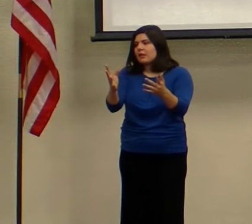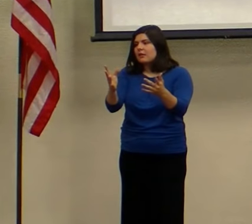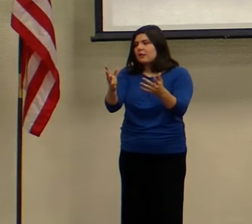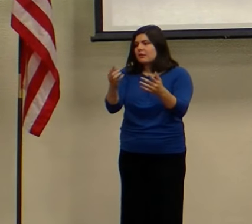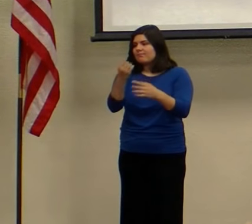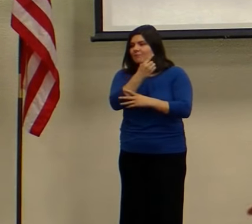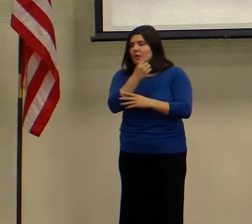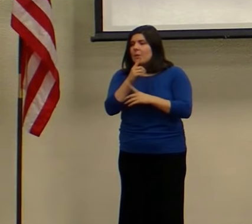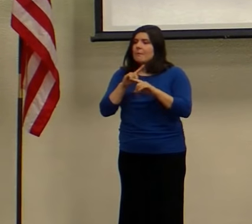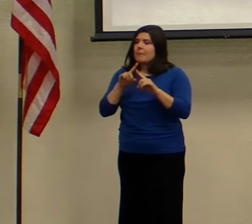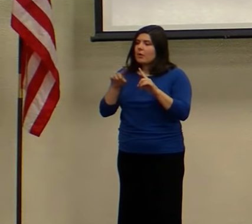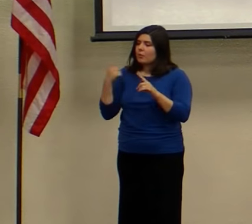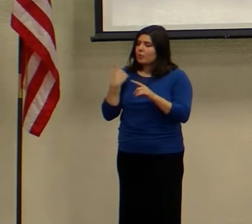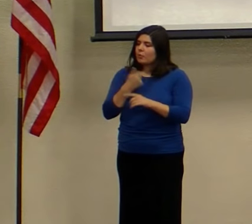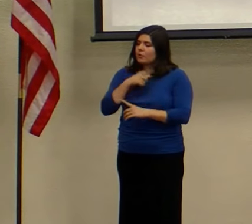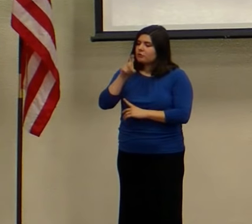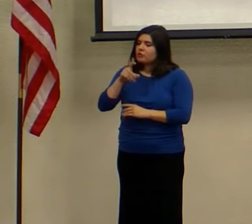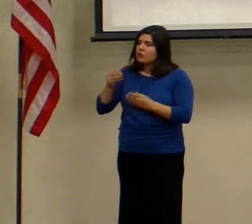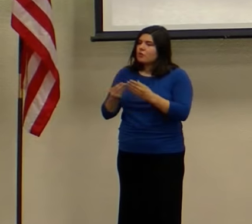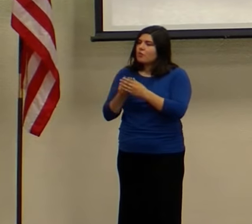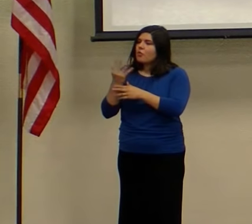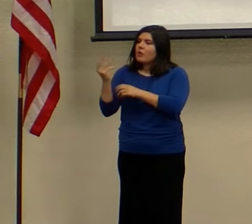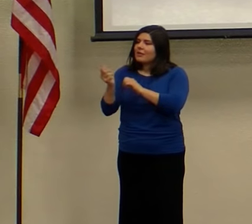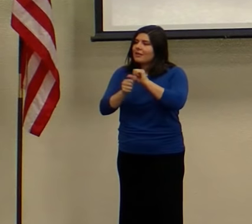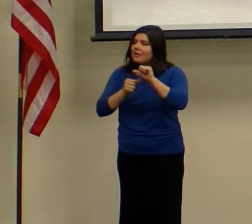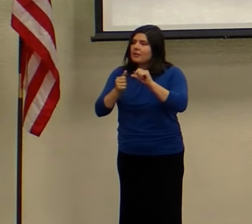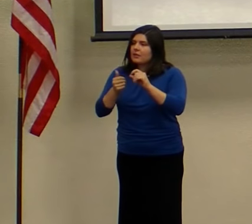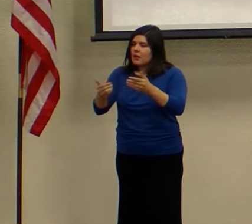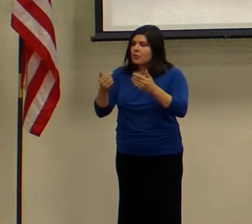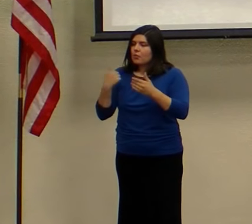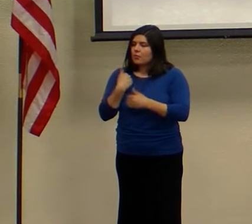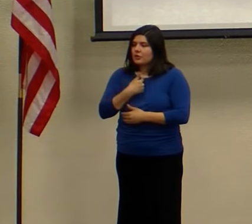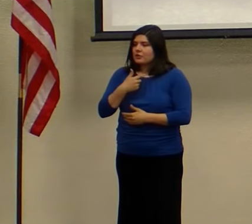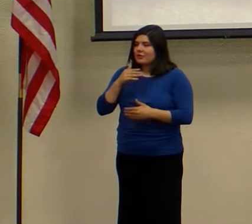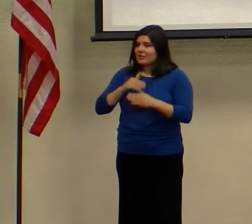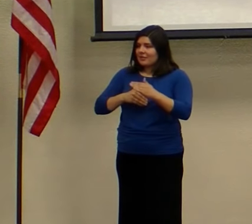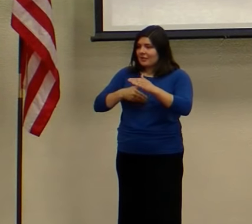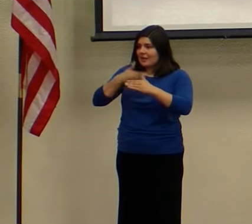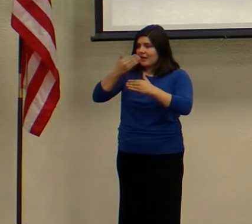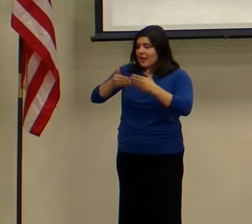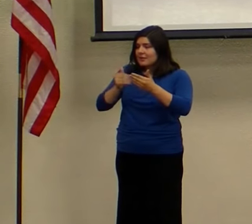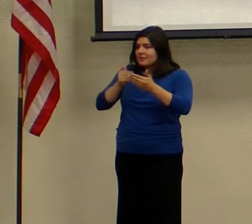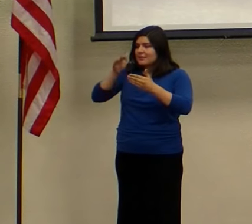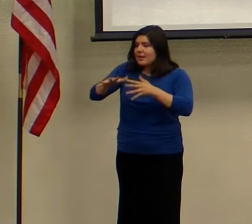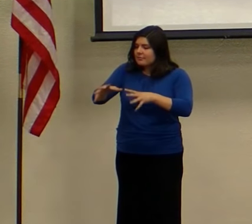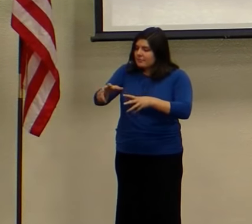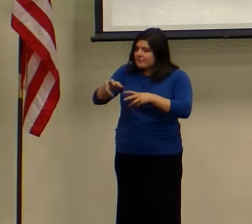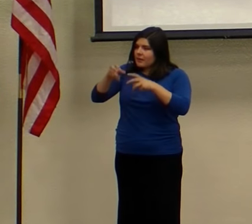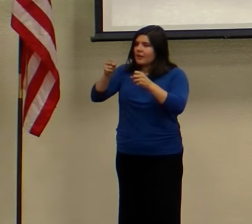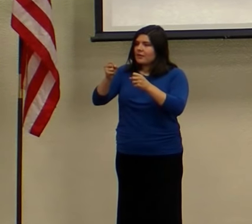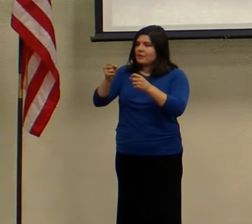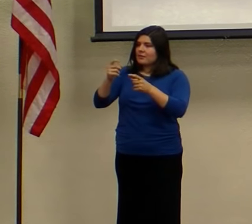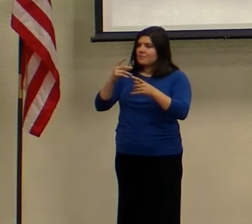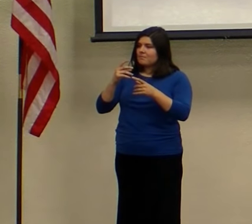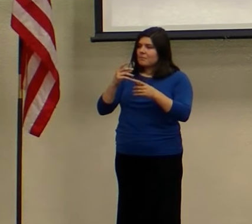Let's grow together. And let's take the next step in loving louder.